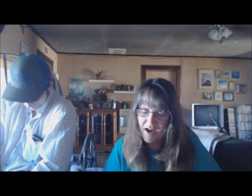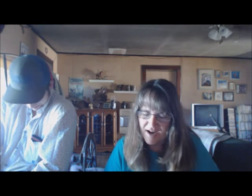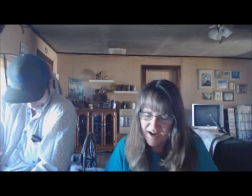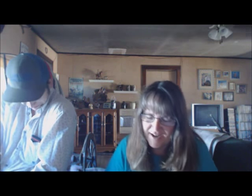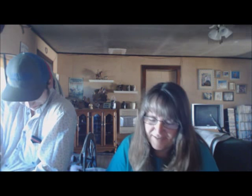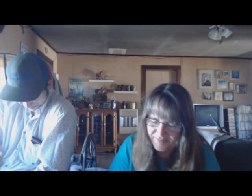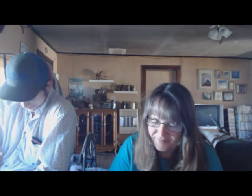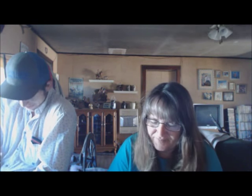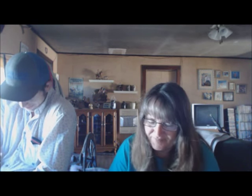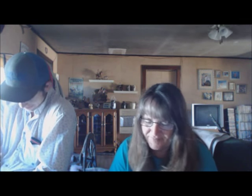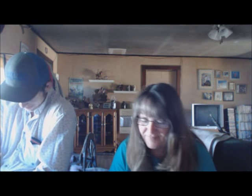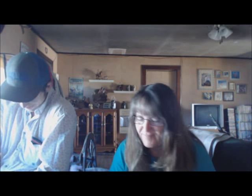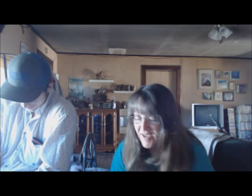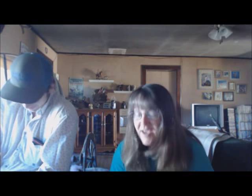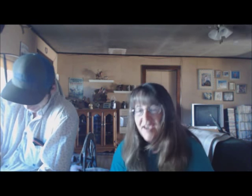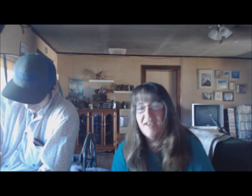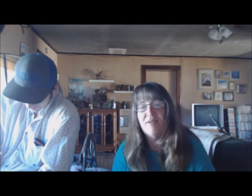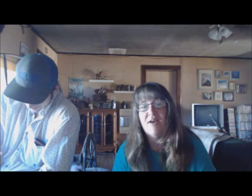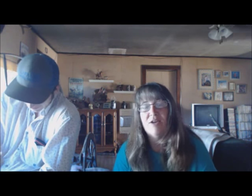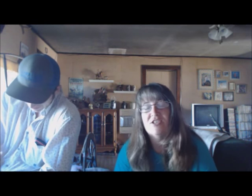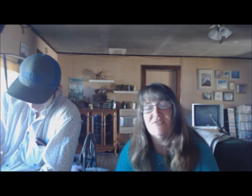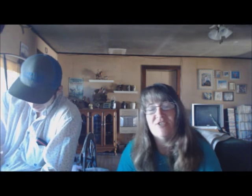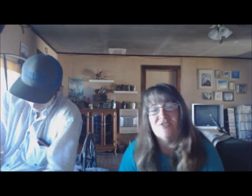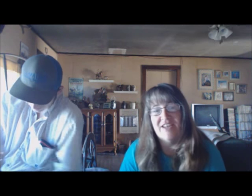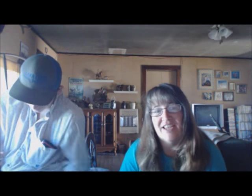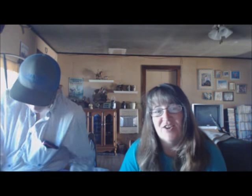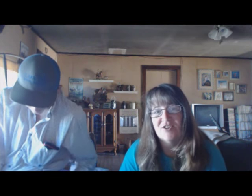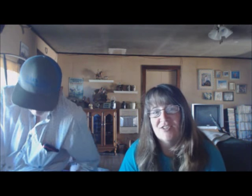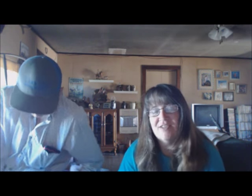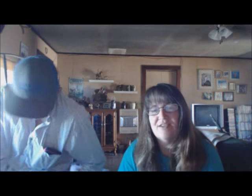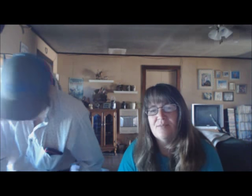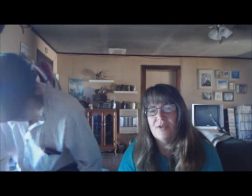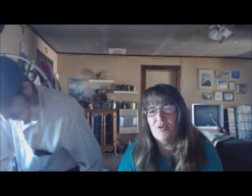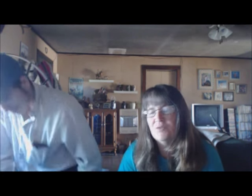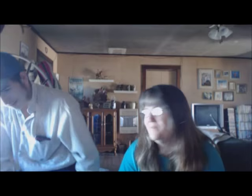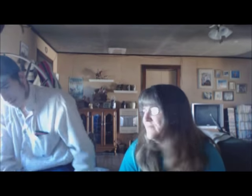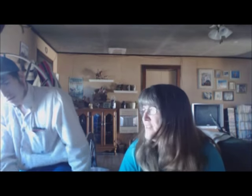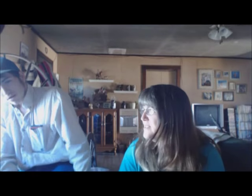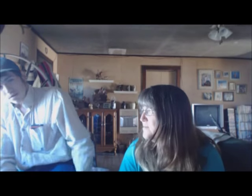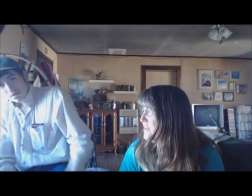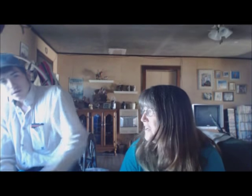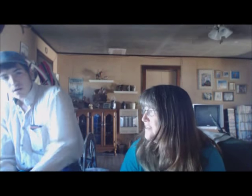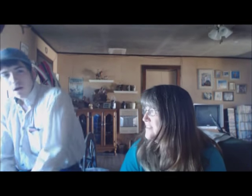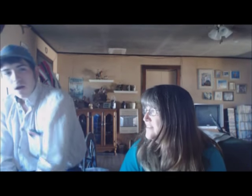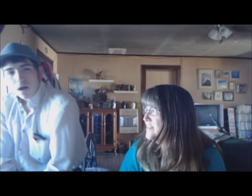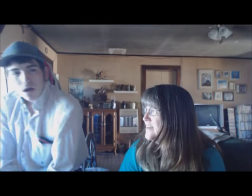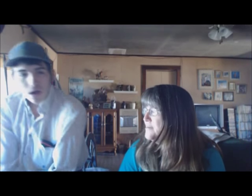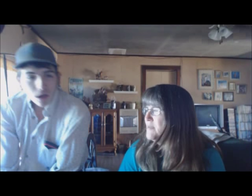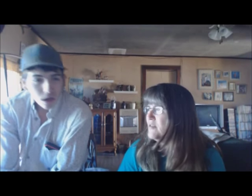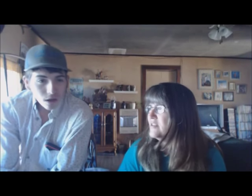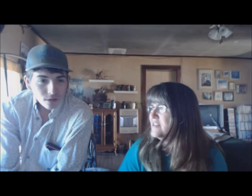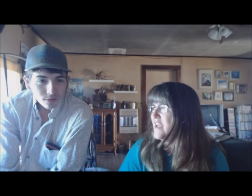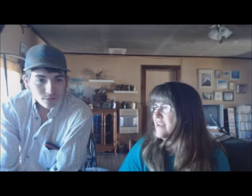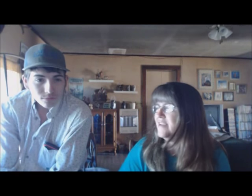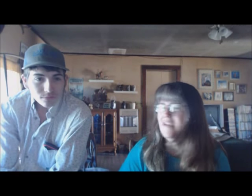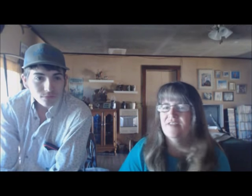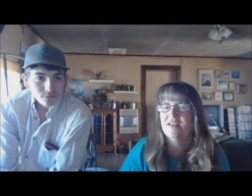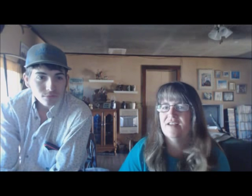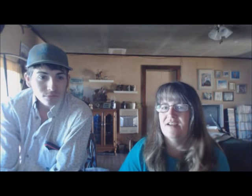All right. Anyway, I watched Diversified Acres. They were pretty cool. They seemed really nice. He broke his neck, and then